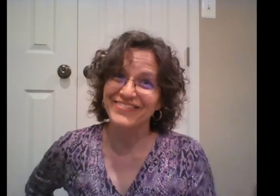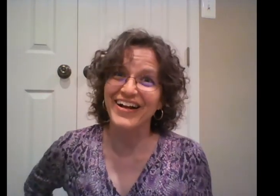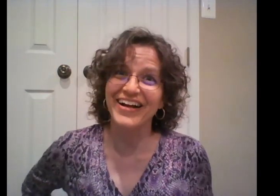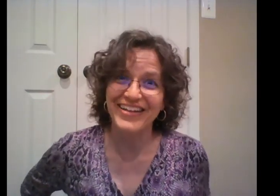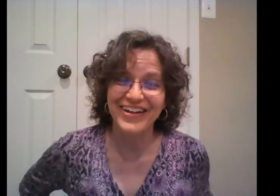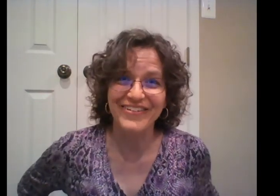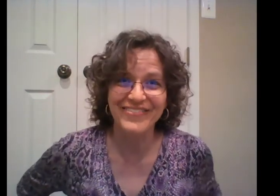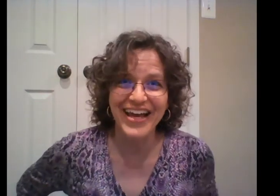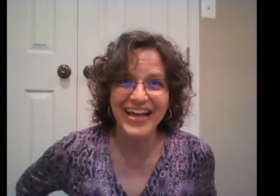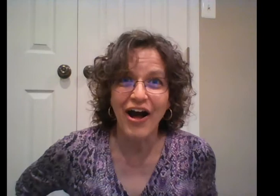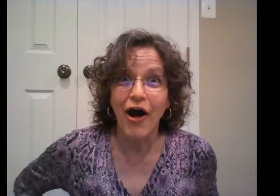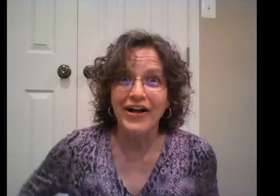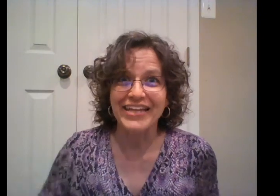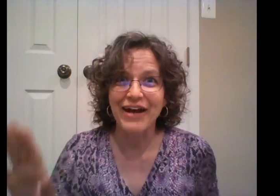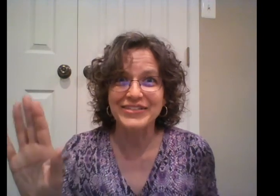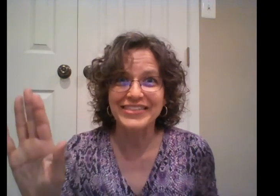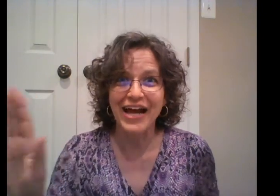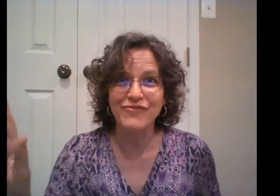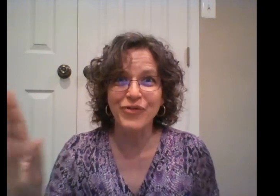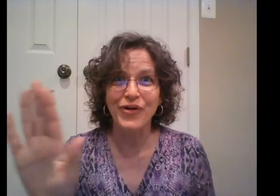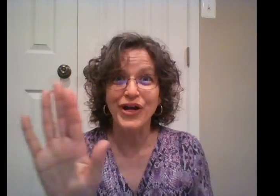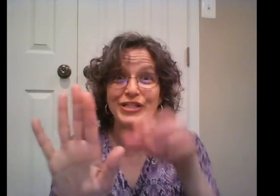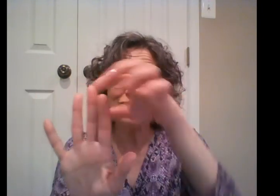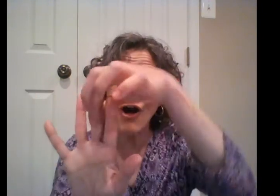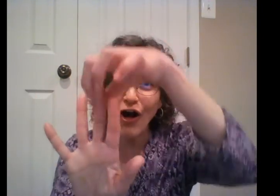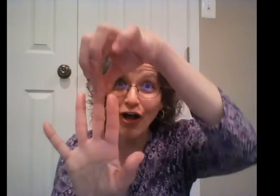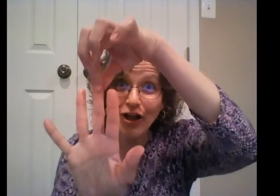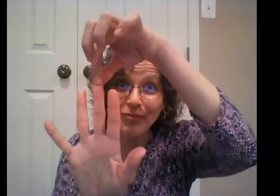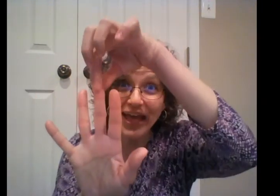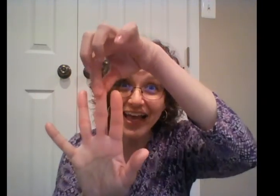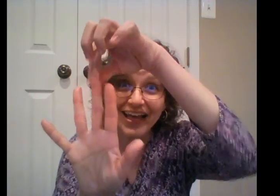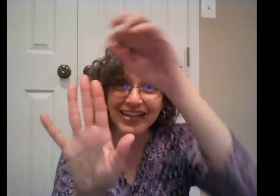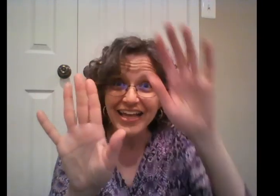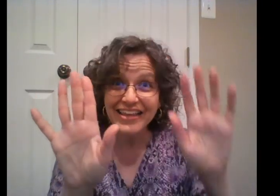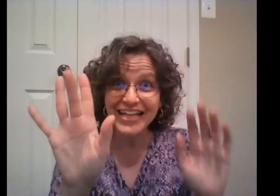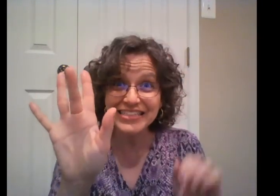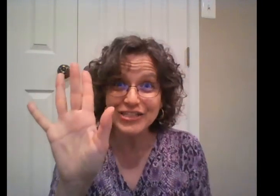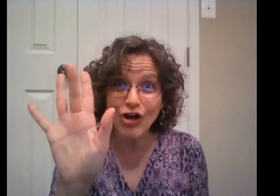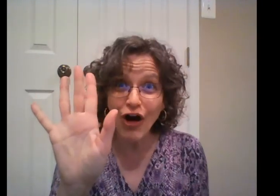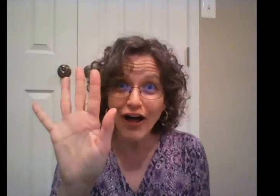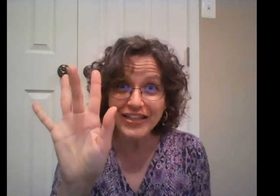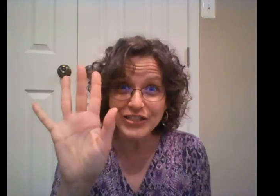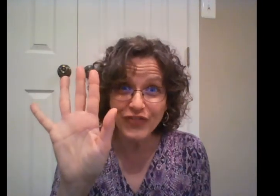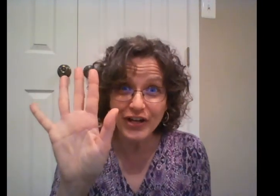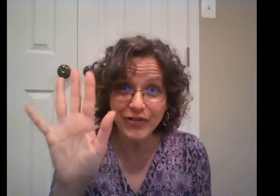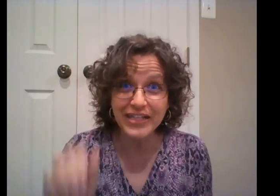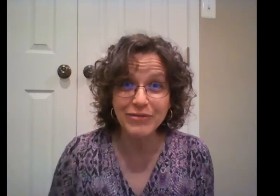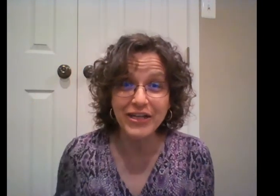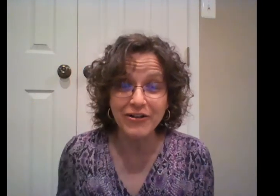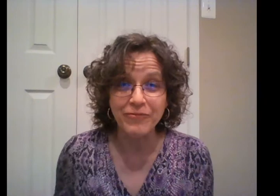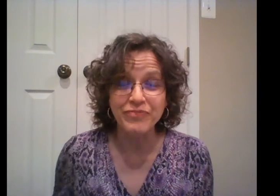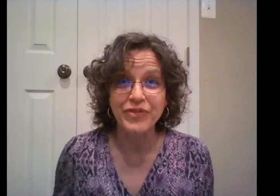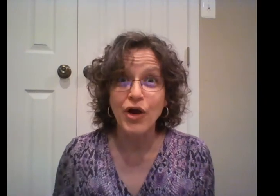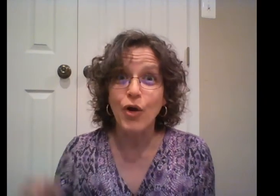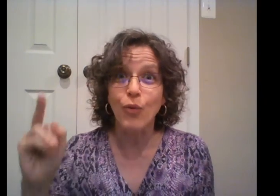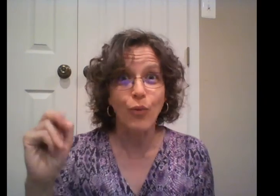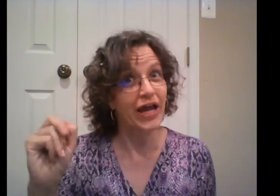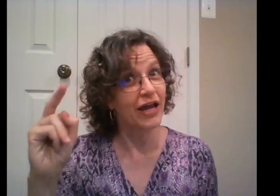Run away. Now it's time for Tallman. That's the tallest finger right in the middle. Where